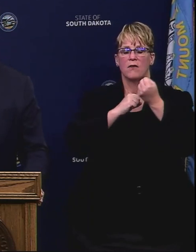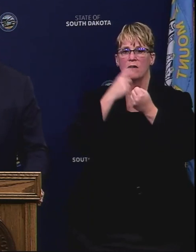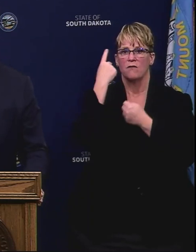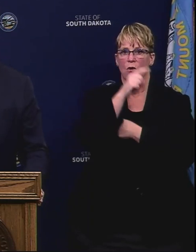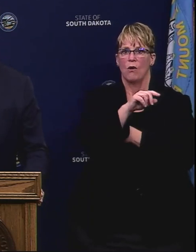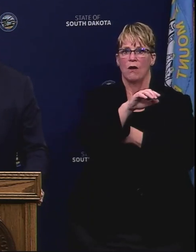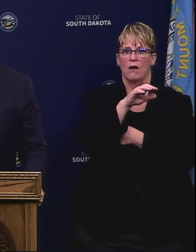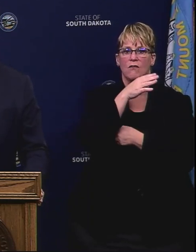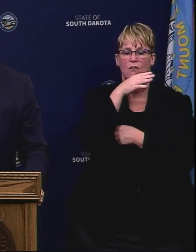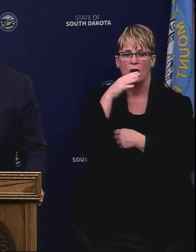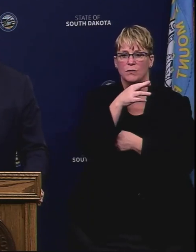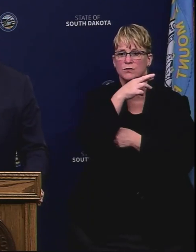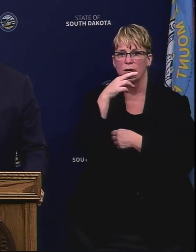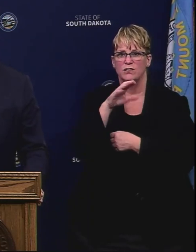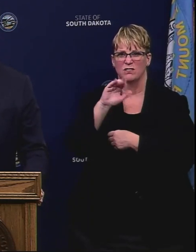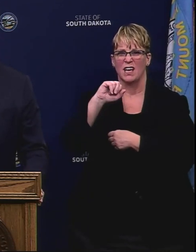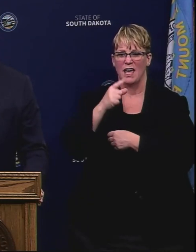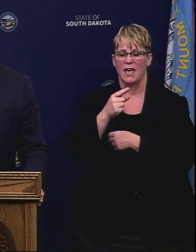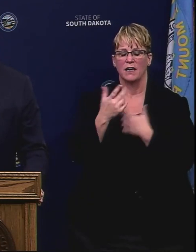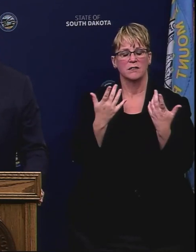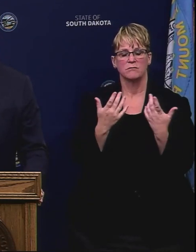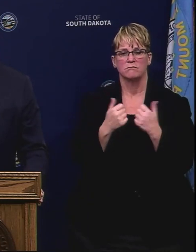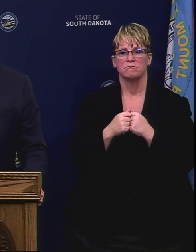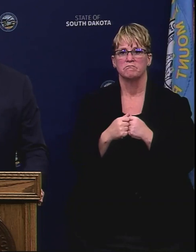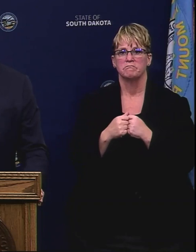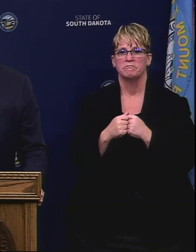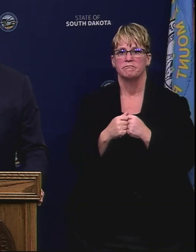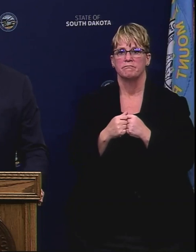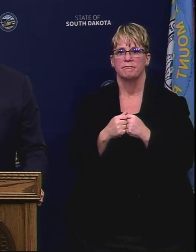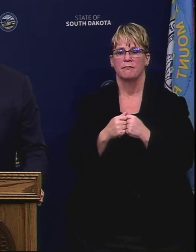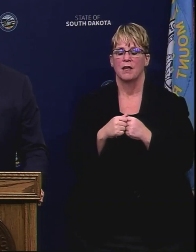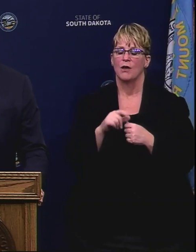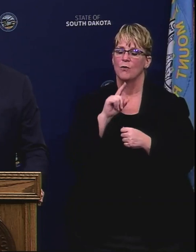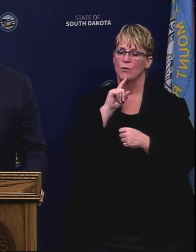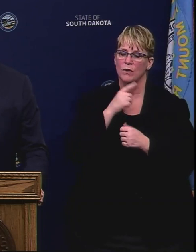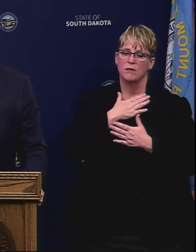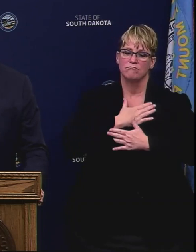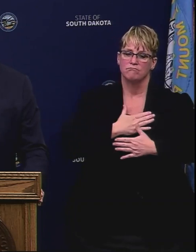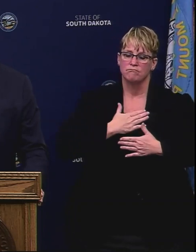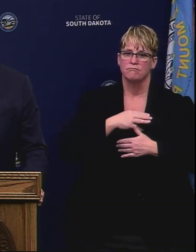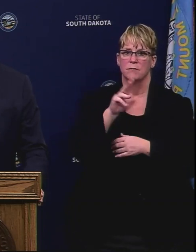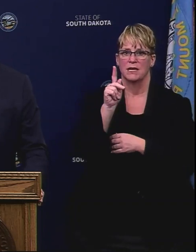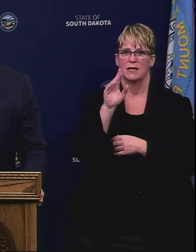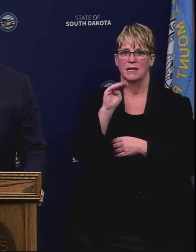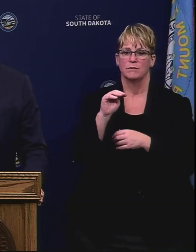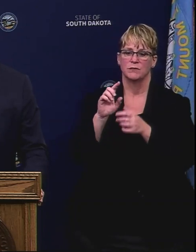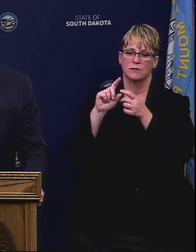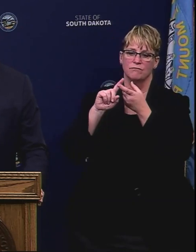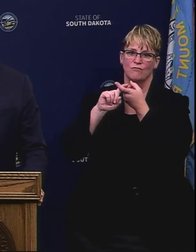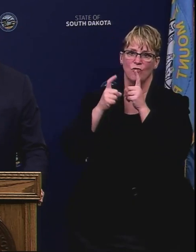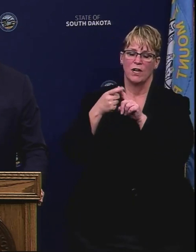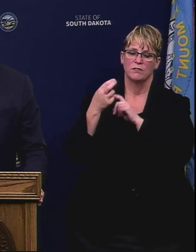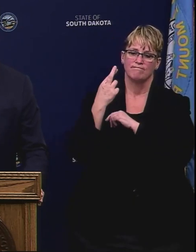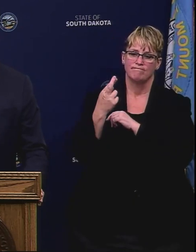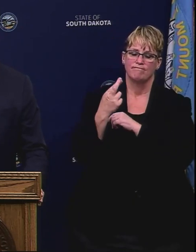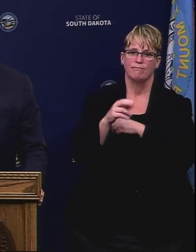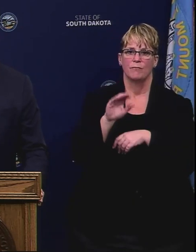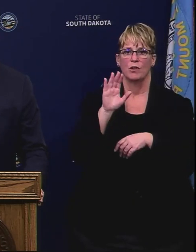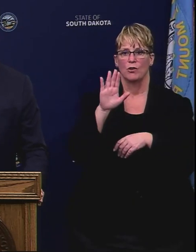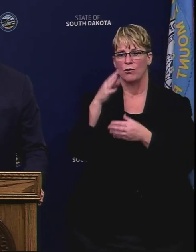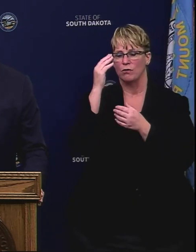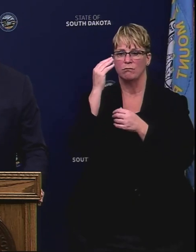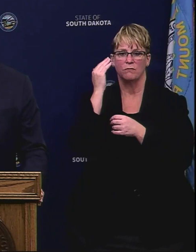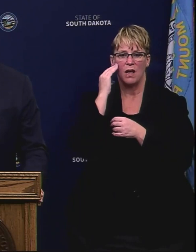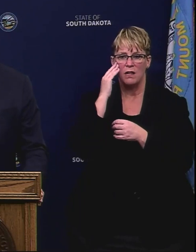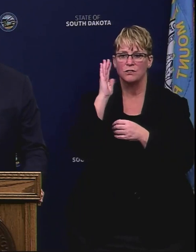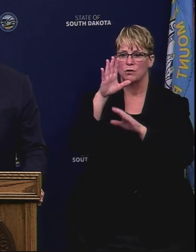agriculture so it's I've been I very much appreciated her friendship and her background